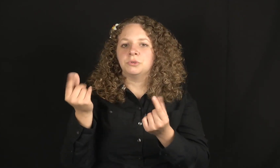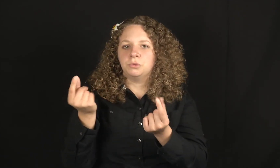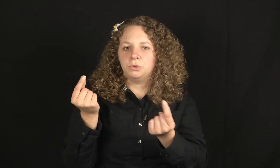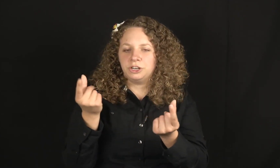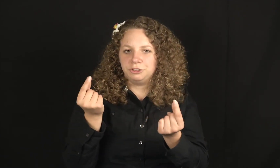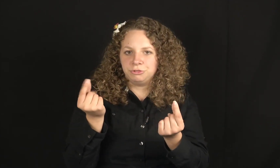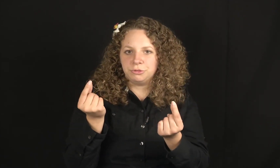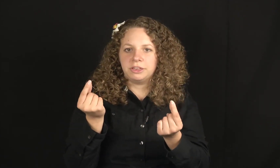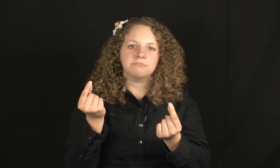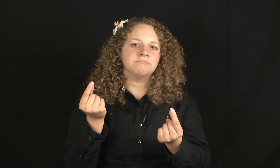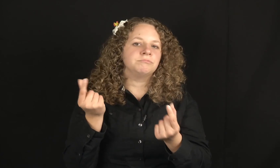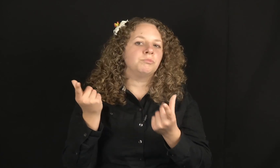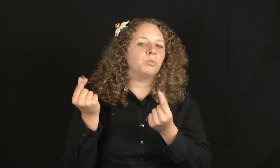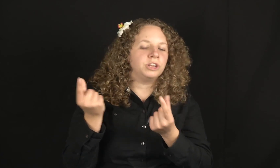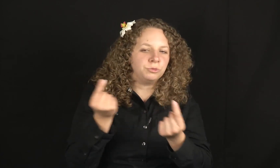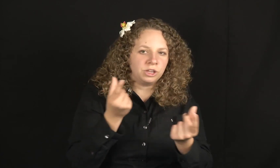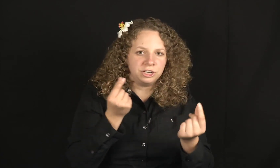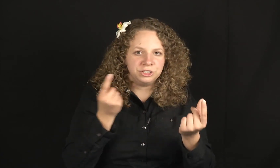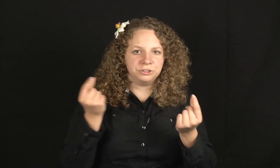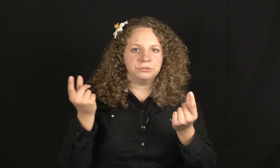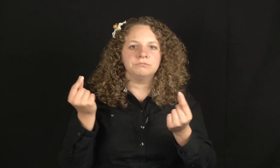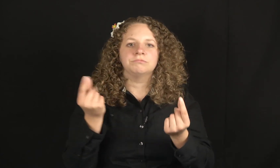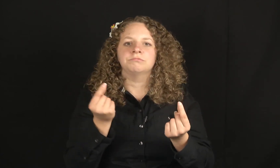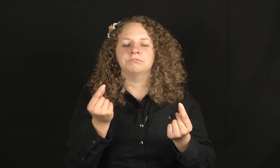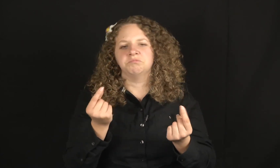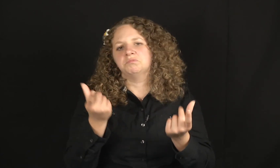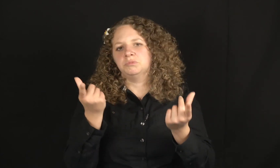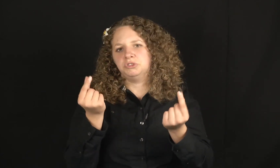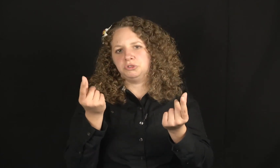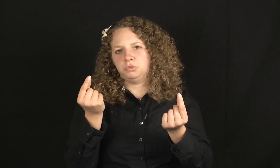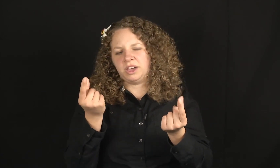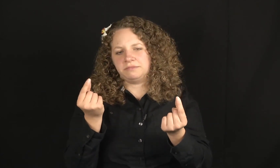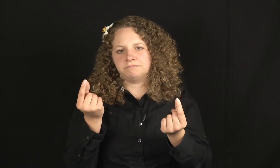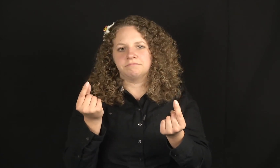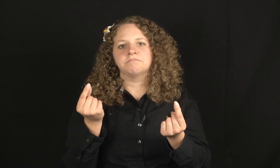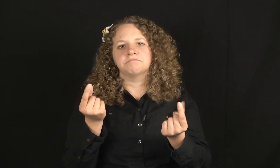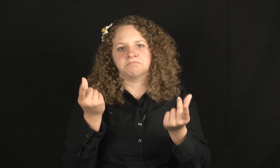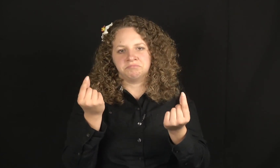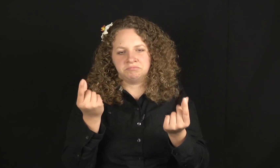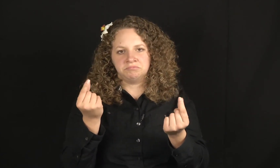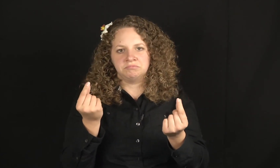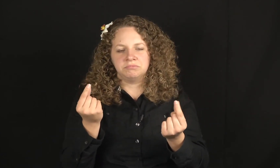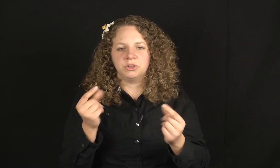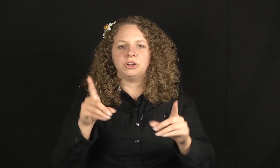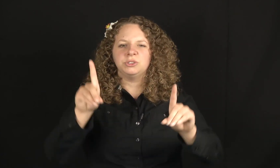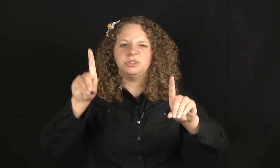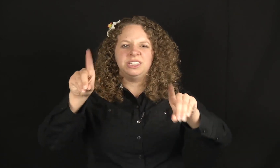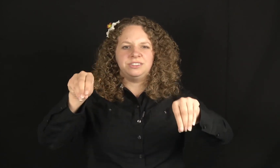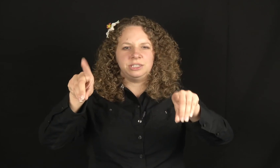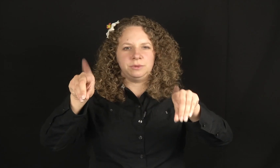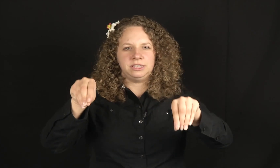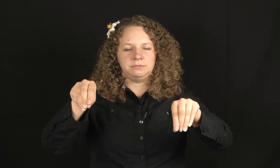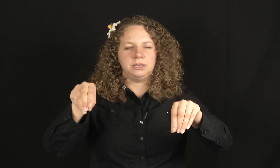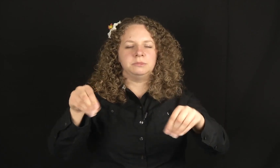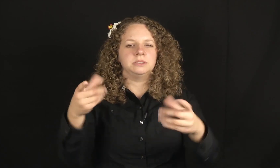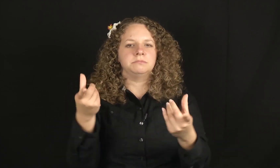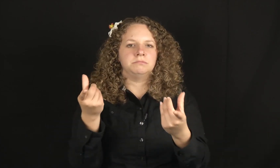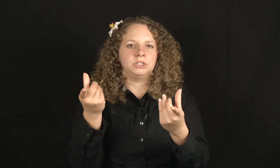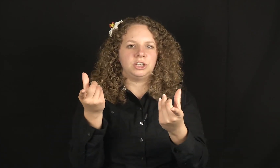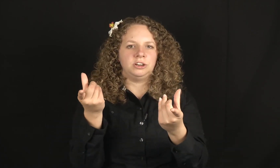What are you doing? What are do you want to do? Do what? You'll also see it this way sometimes. sometimes. But generally.